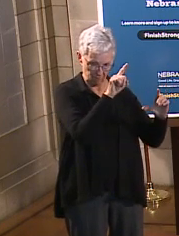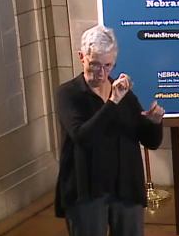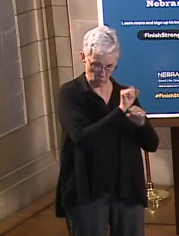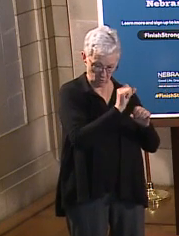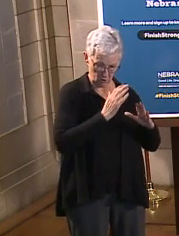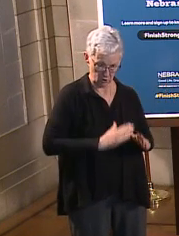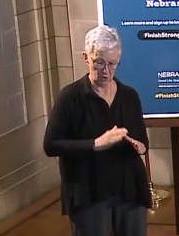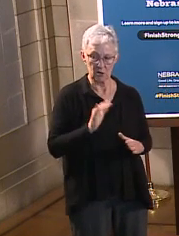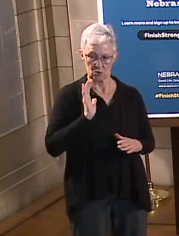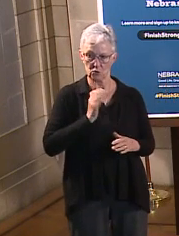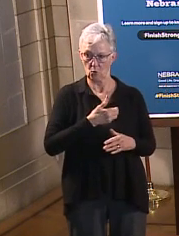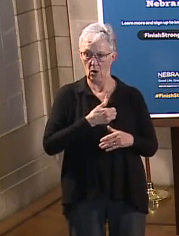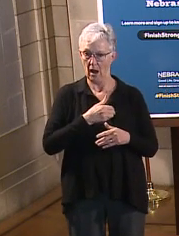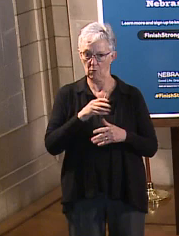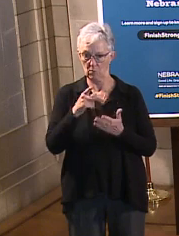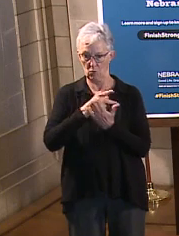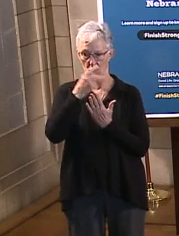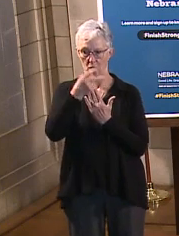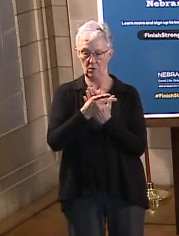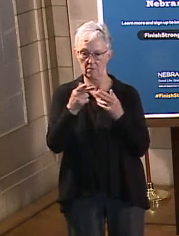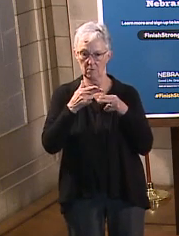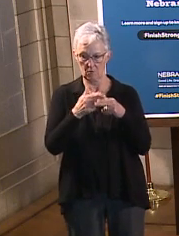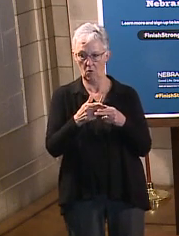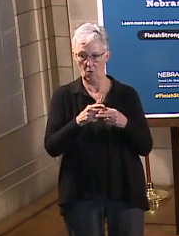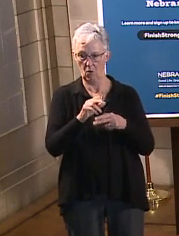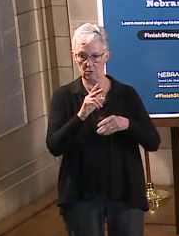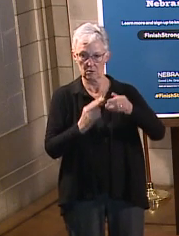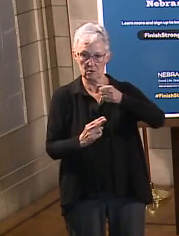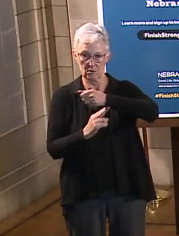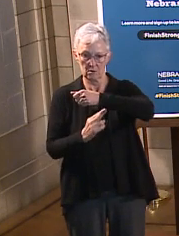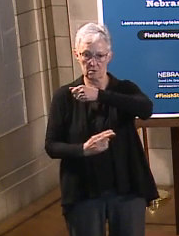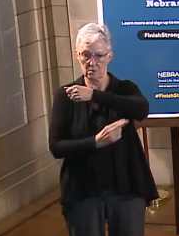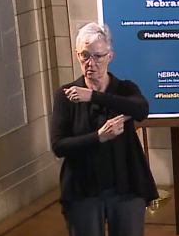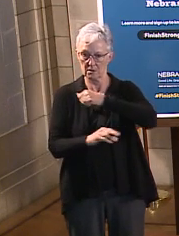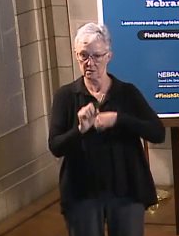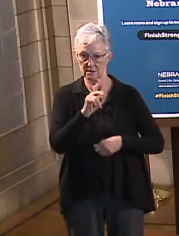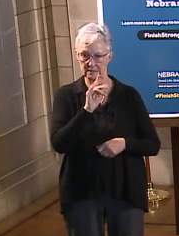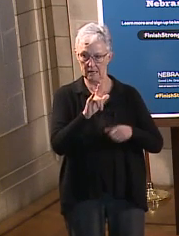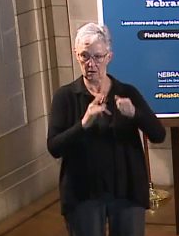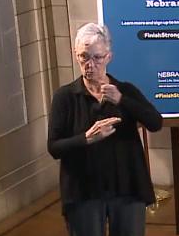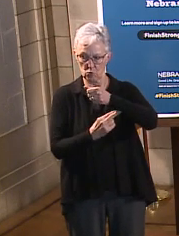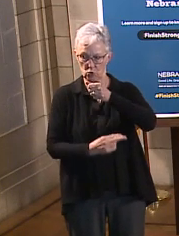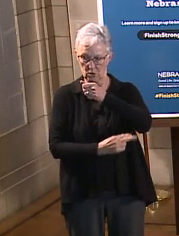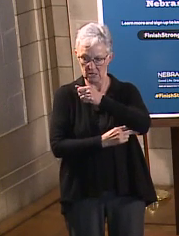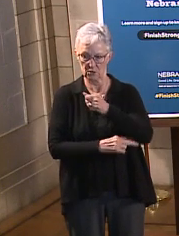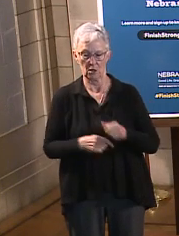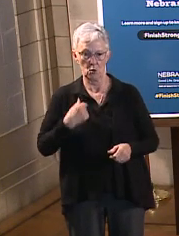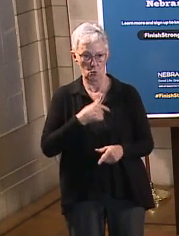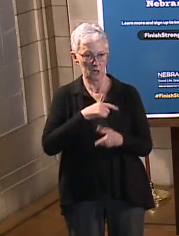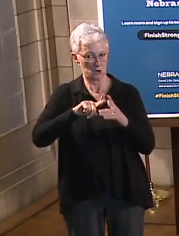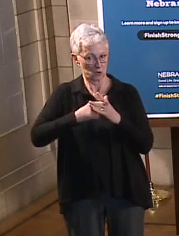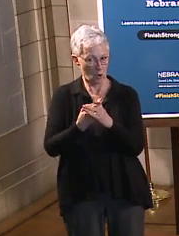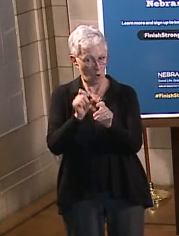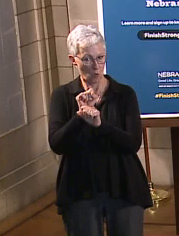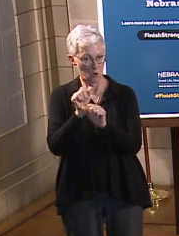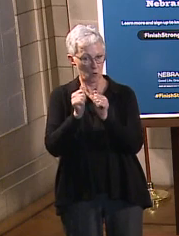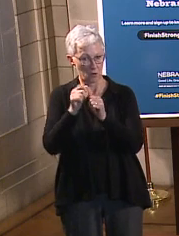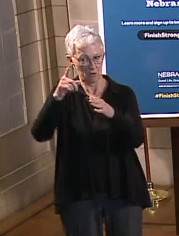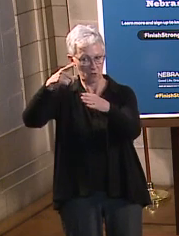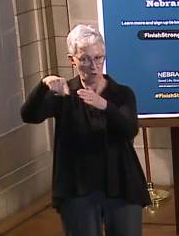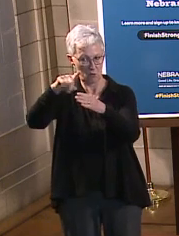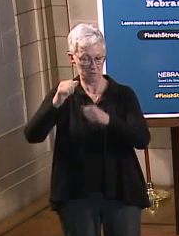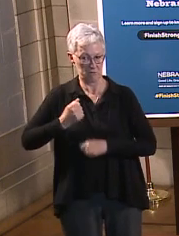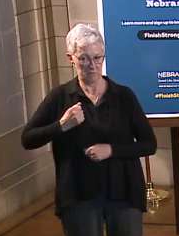members with real-world industry partners during and up to their final 180 days of service. This relationship